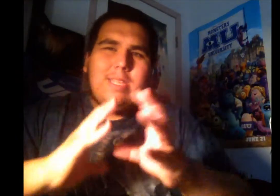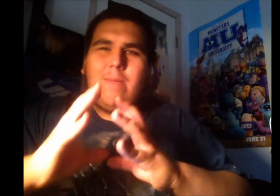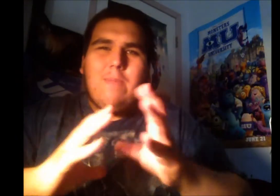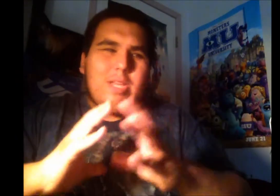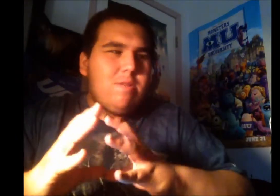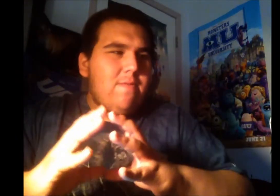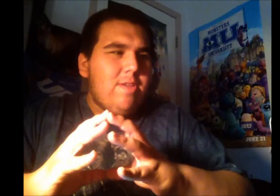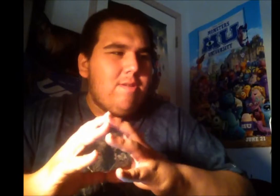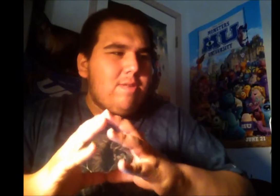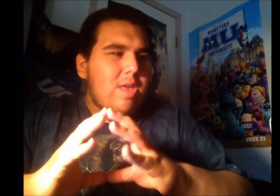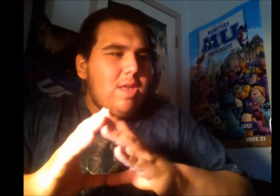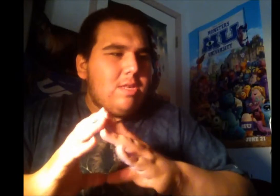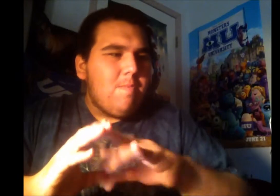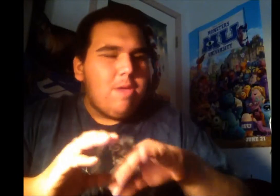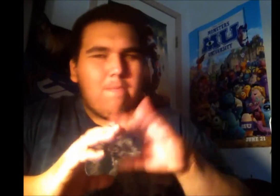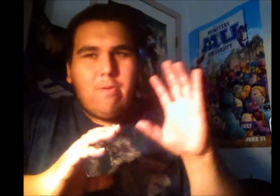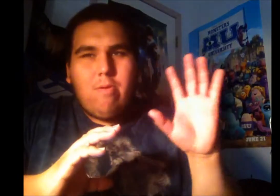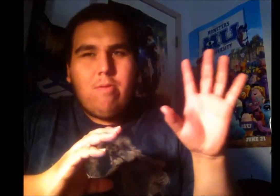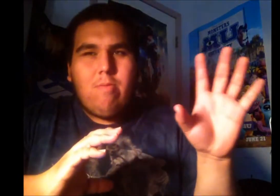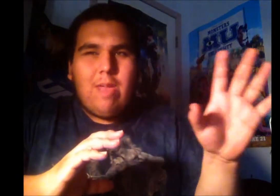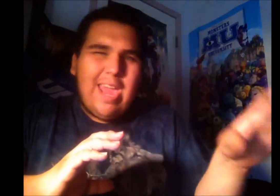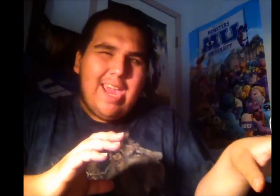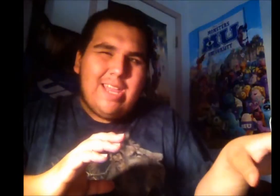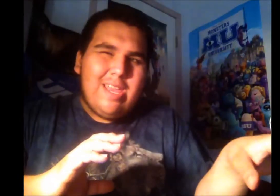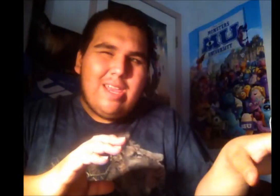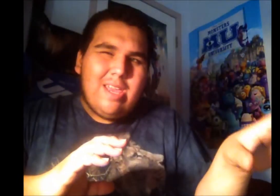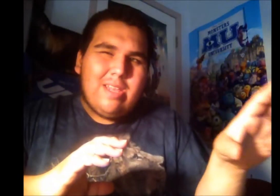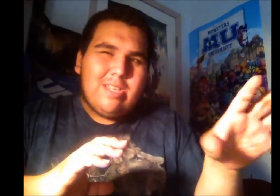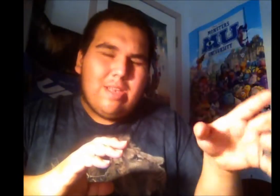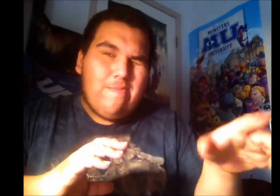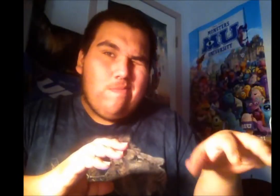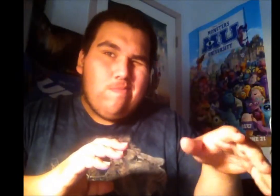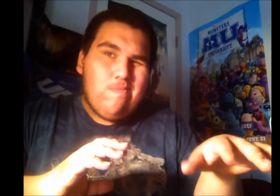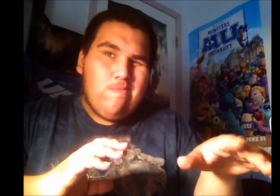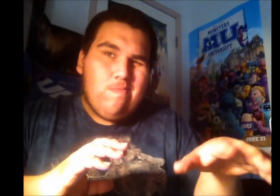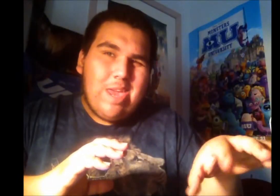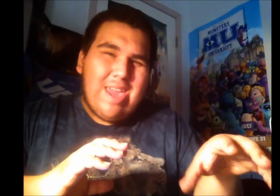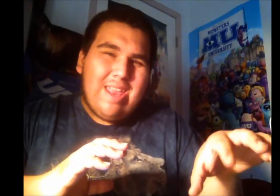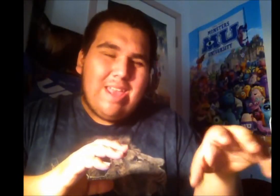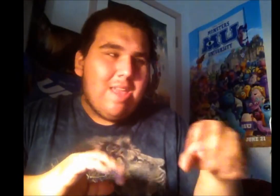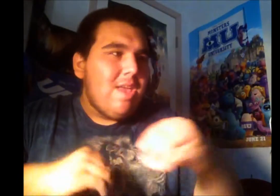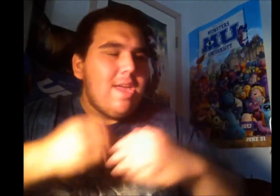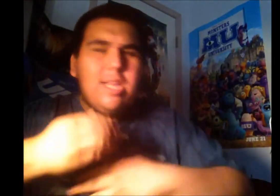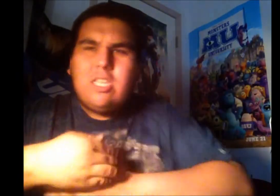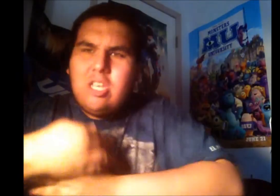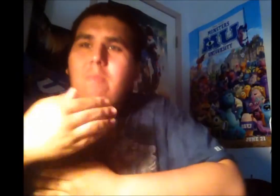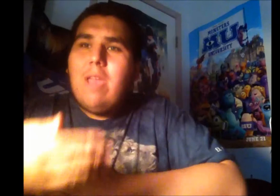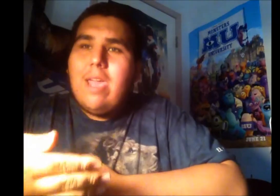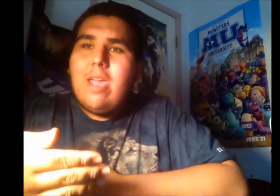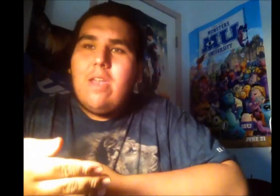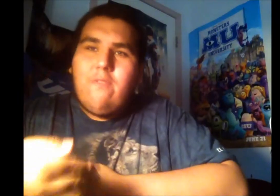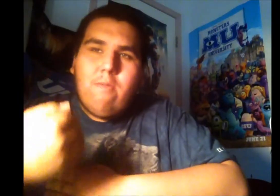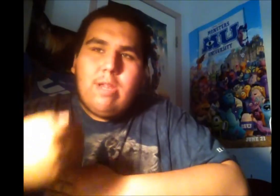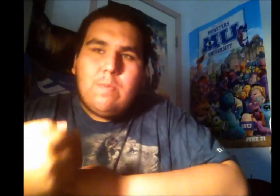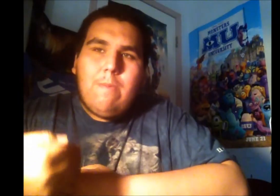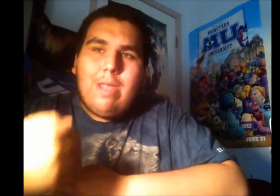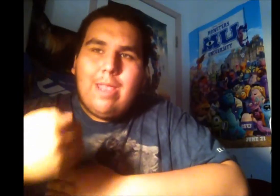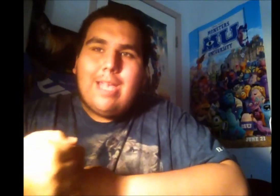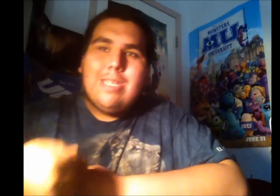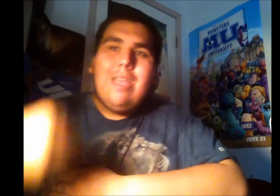some mixed reviews, some people hating it, some making it, and some liking it. If you're one of those people that likes it,